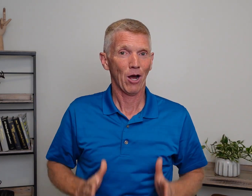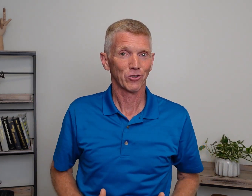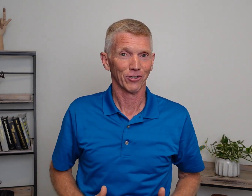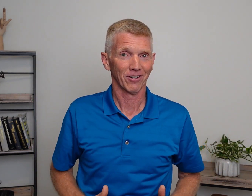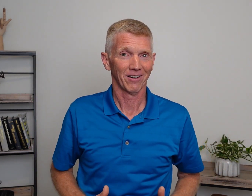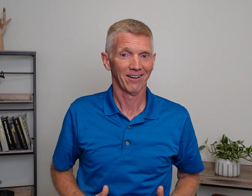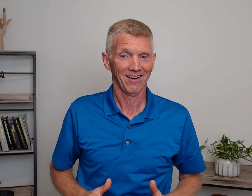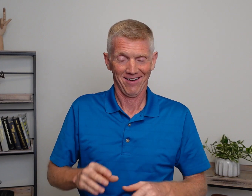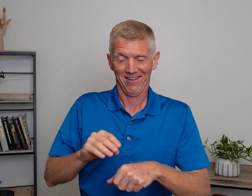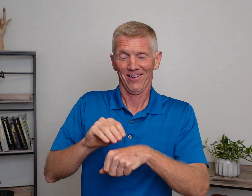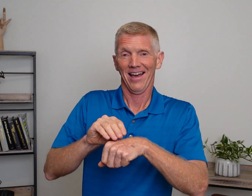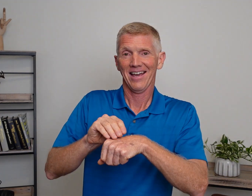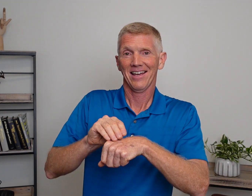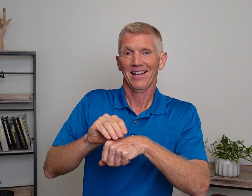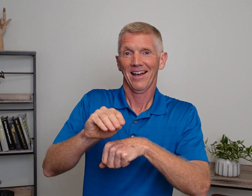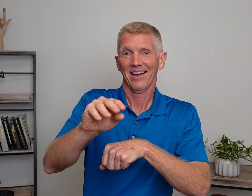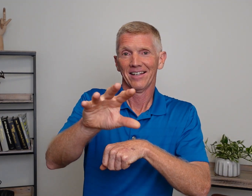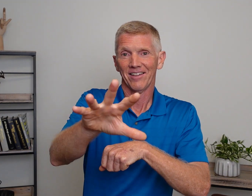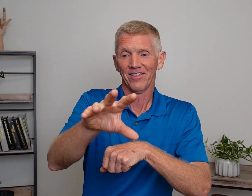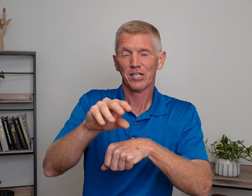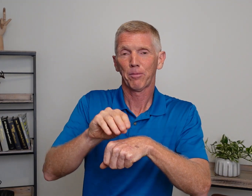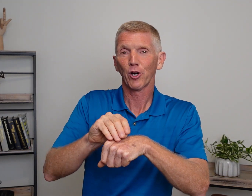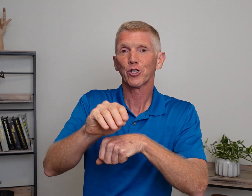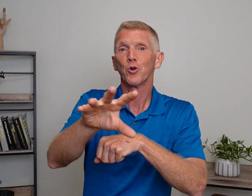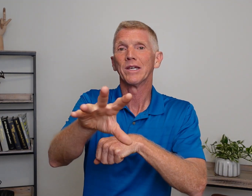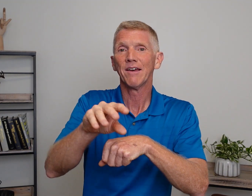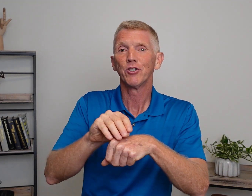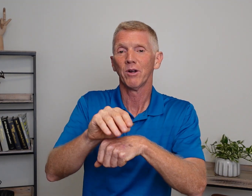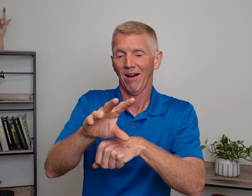Counselor. Okay? This person who gives you advice.